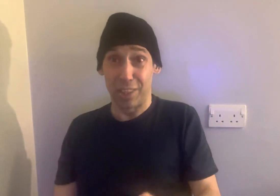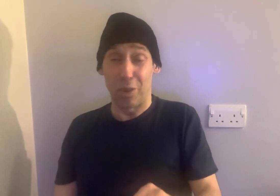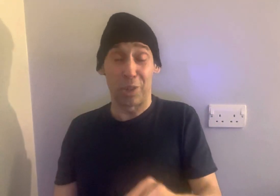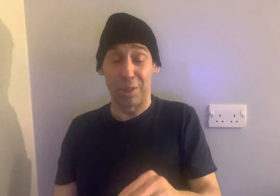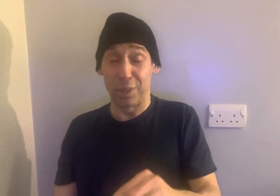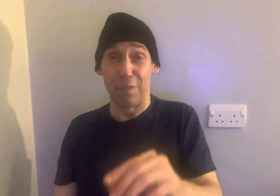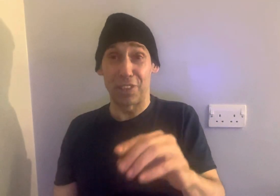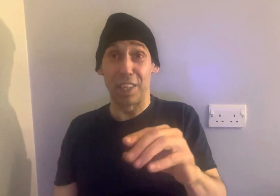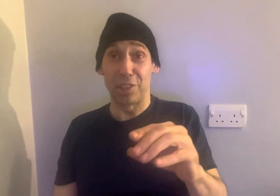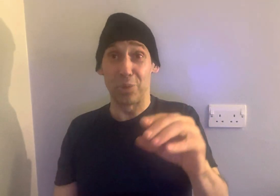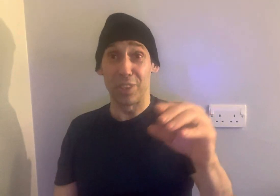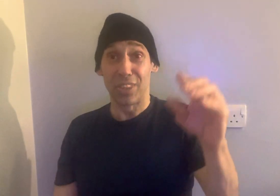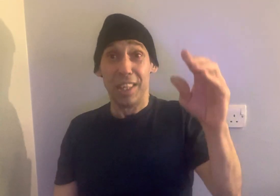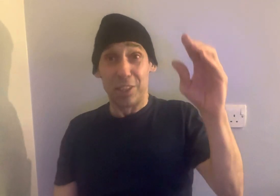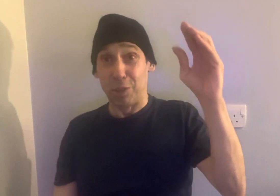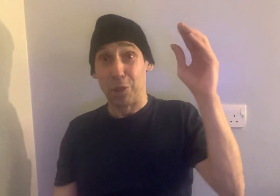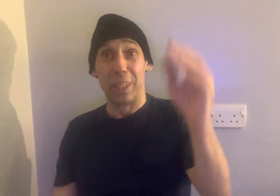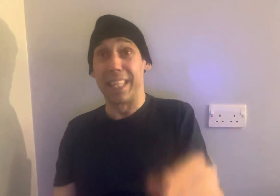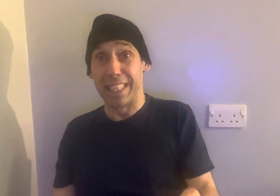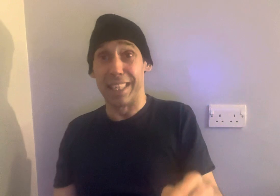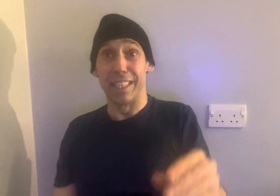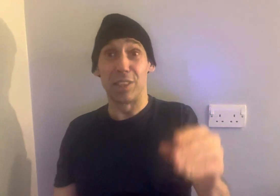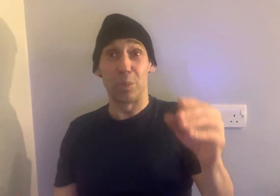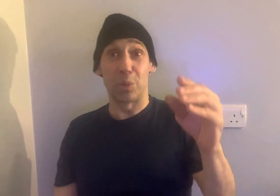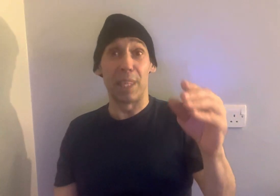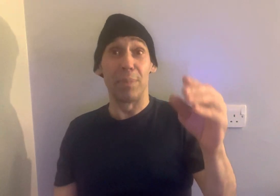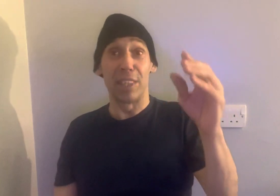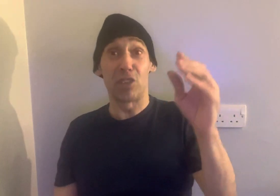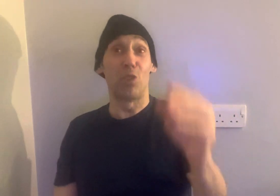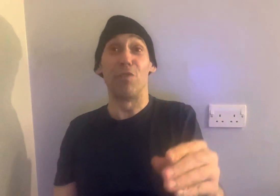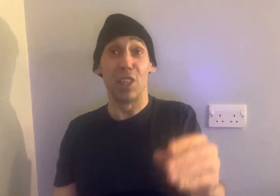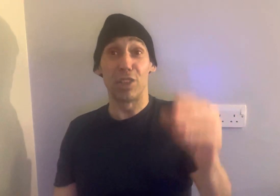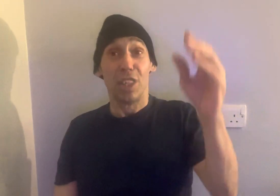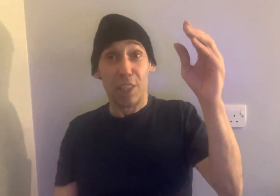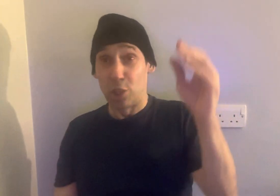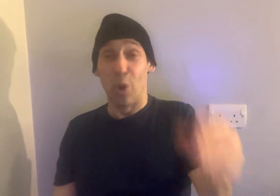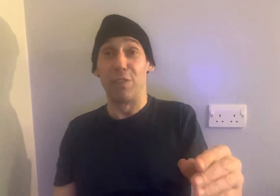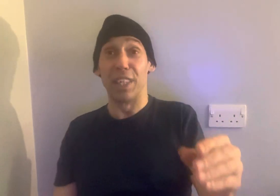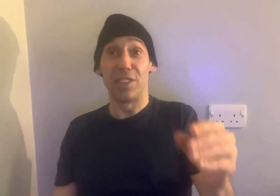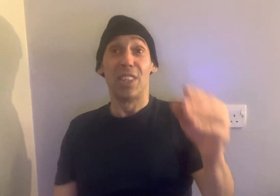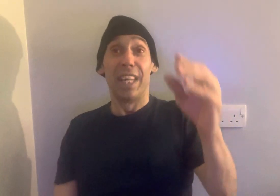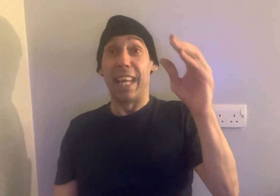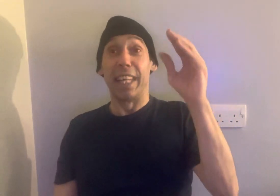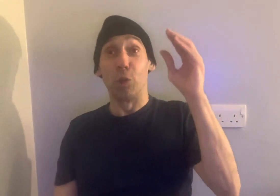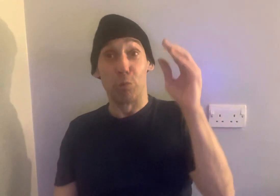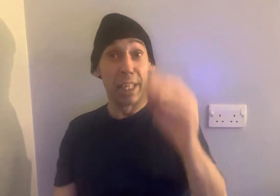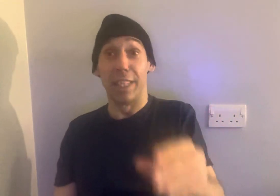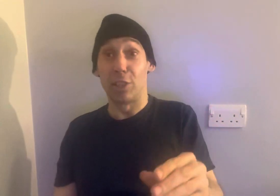yes, sorry, confiscation orders. So you do the 18 years, which was them days, two thirds, 12 years, and then you're running into